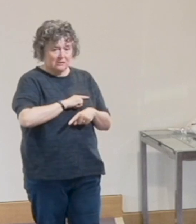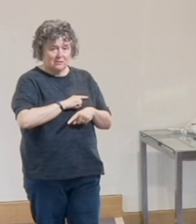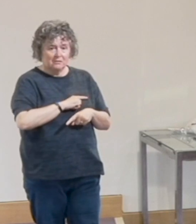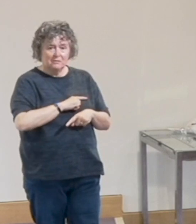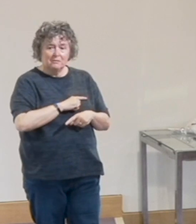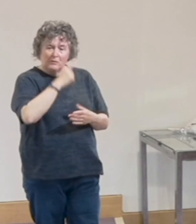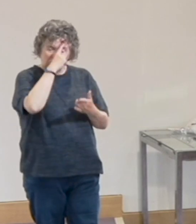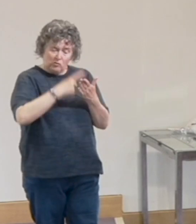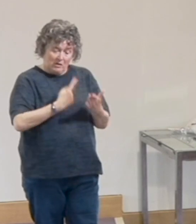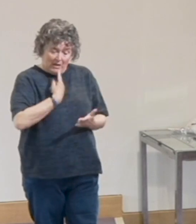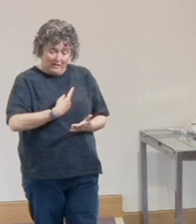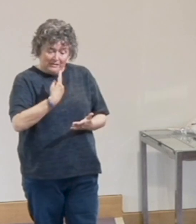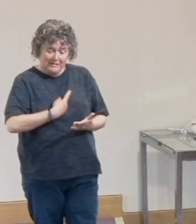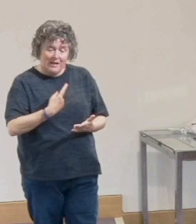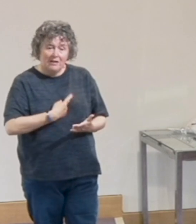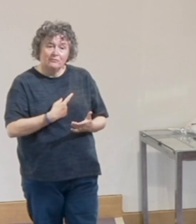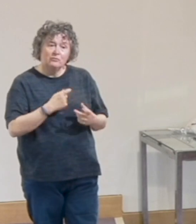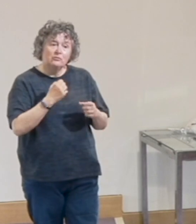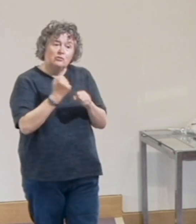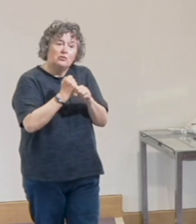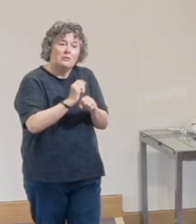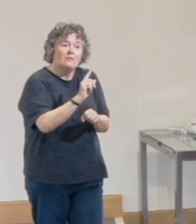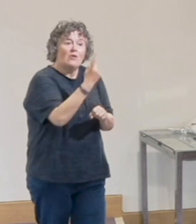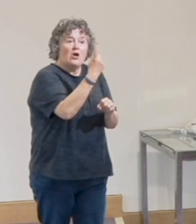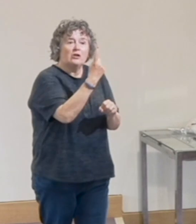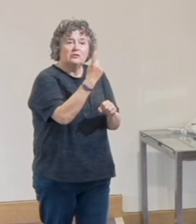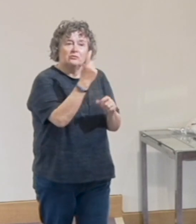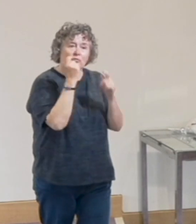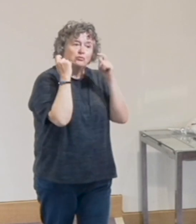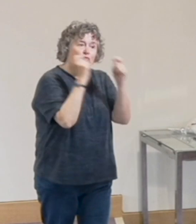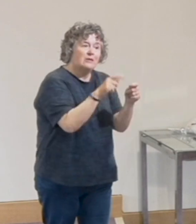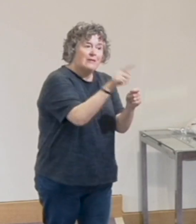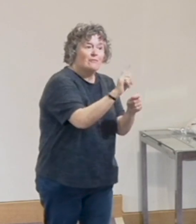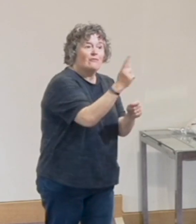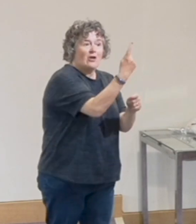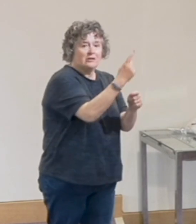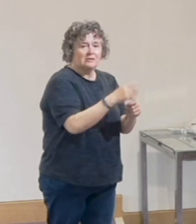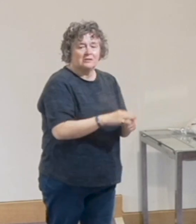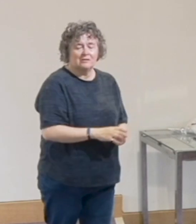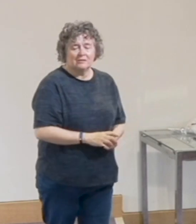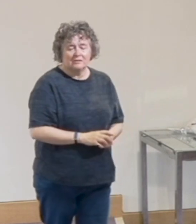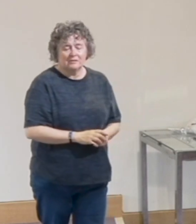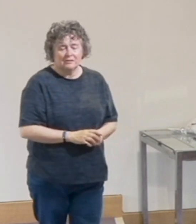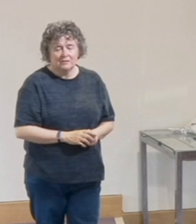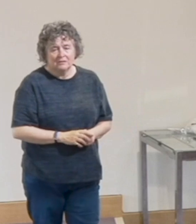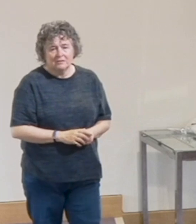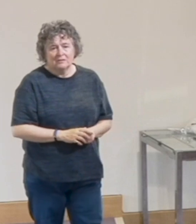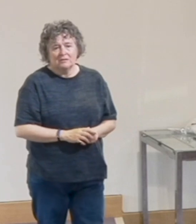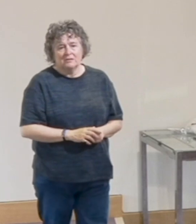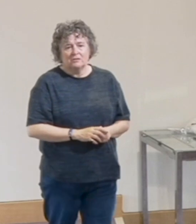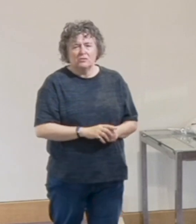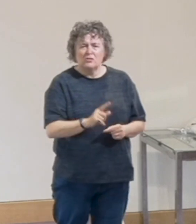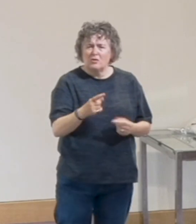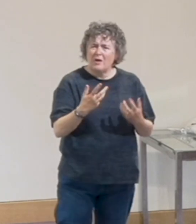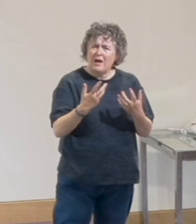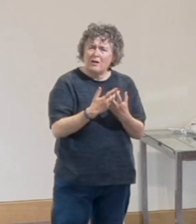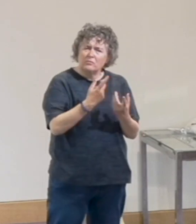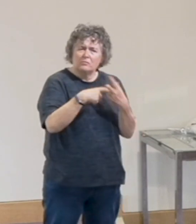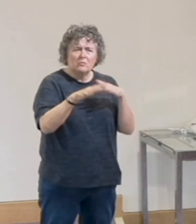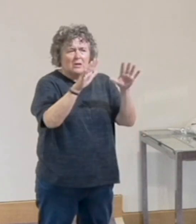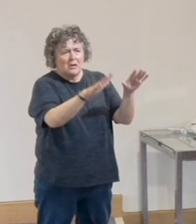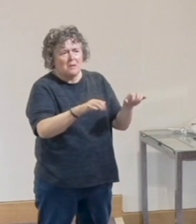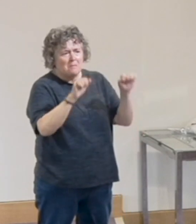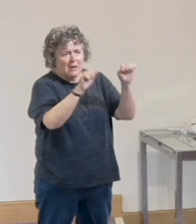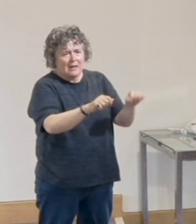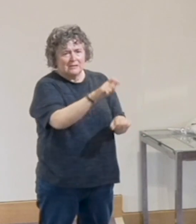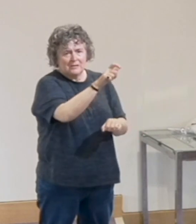God's point of view and what we can bless others with. So what is a real blessing? How